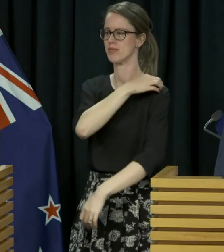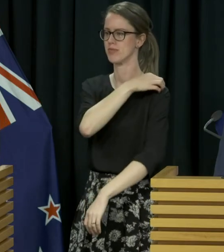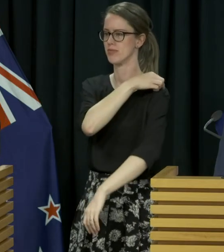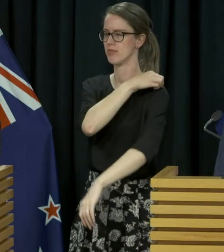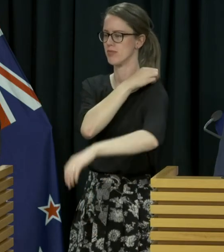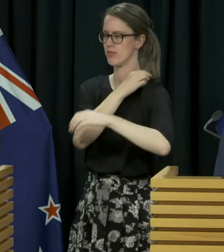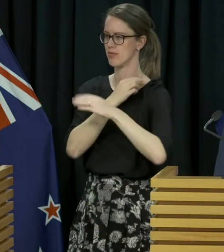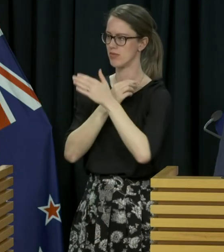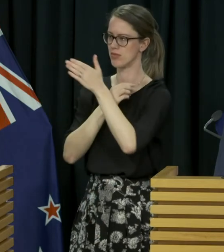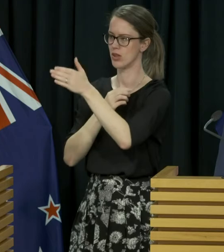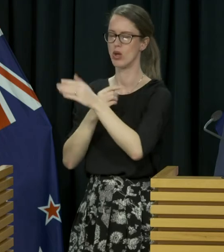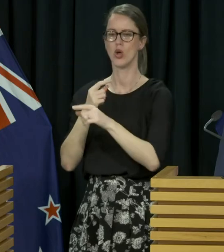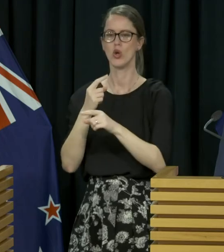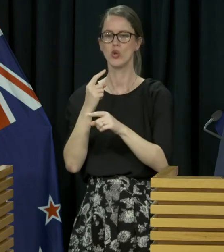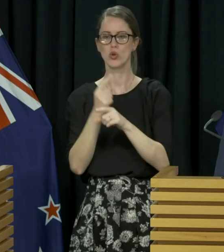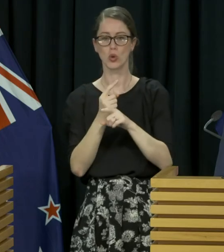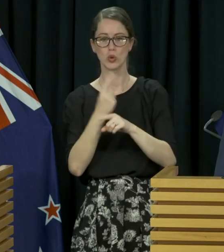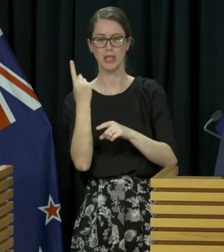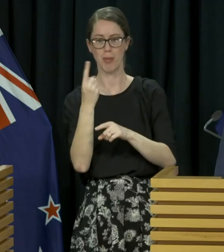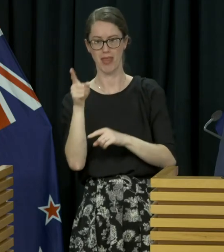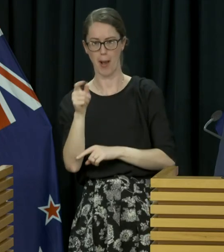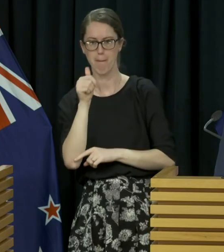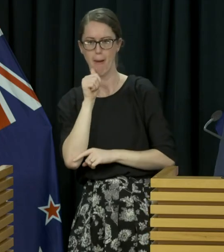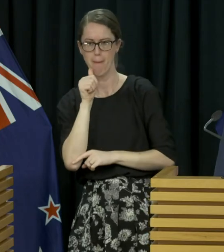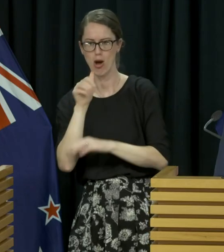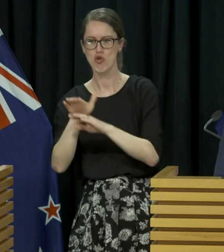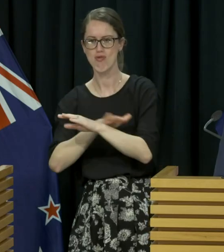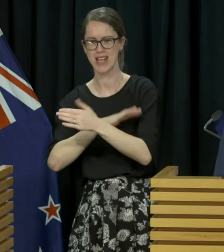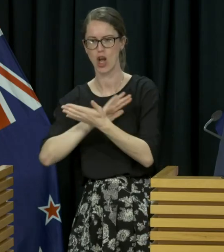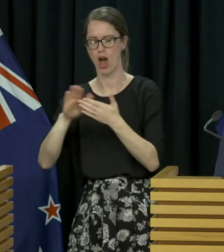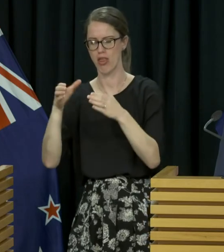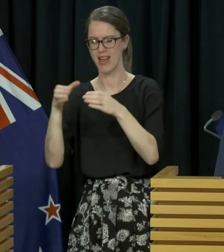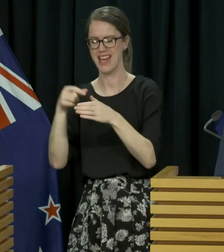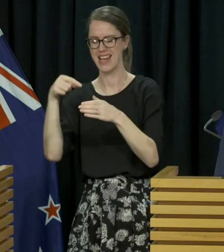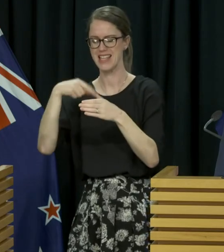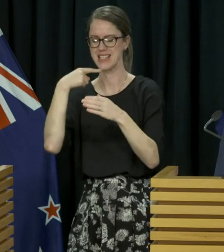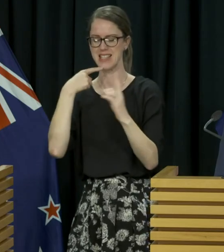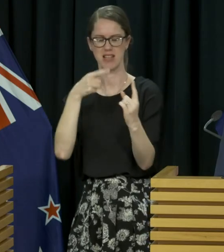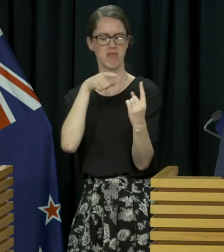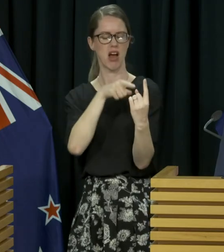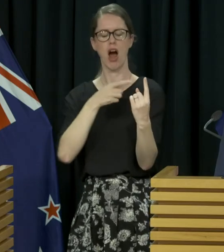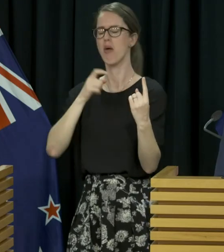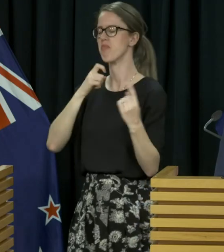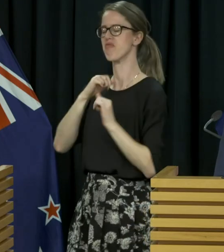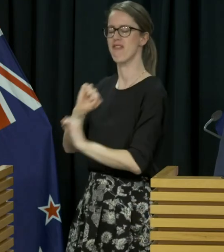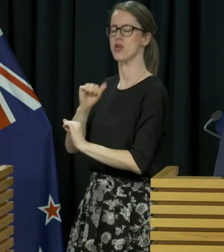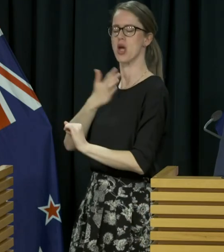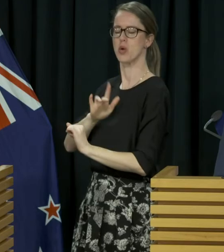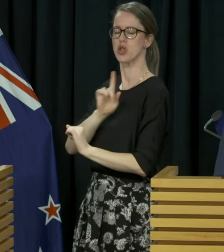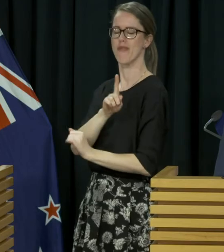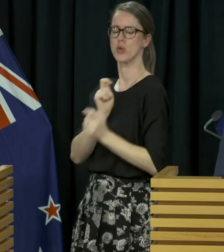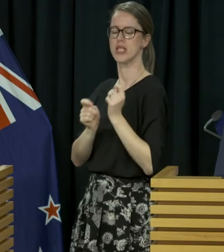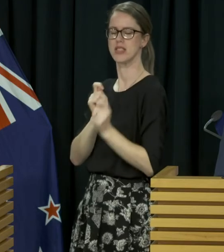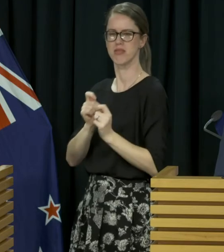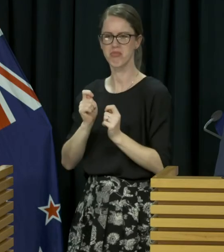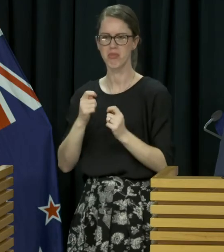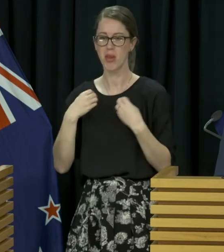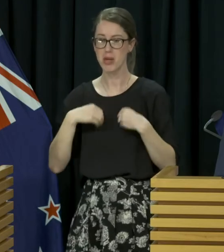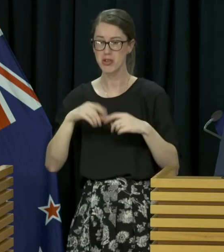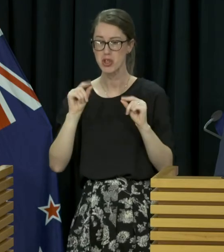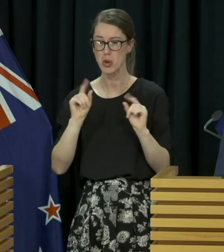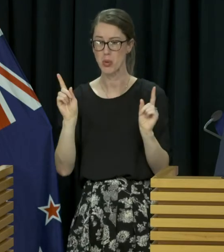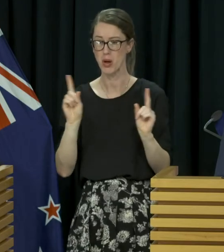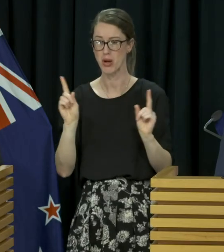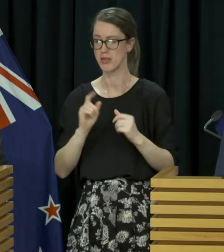We spoke to a patron at the Greenwich Club who told us that he would not get tested even after being asked by health officials. What can the ministry do about that?